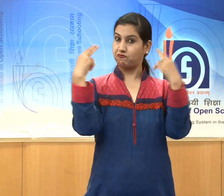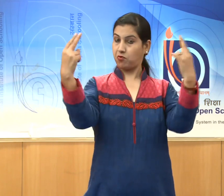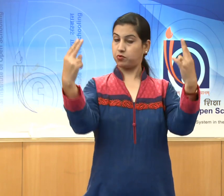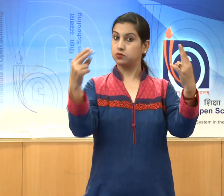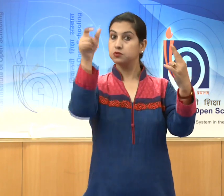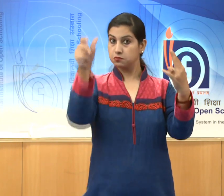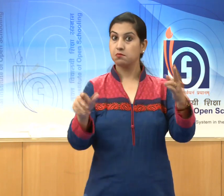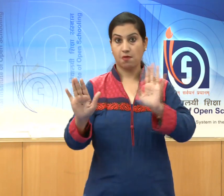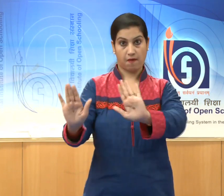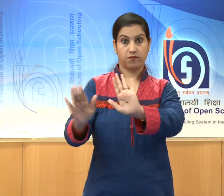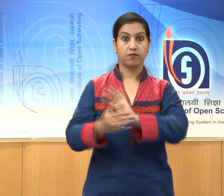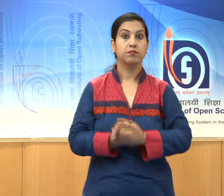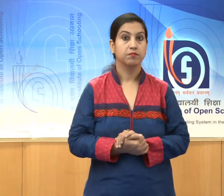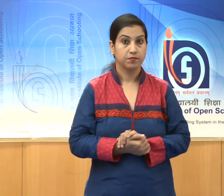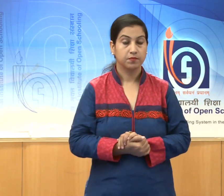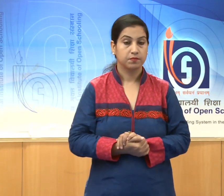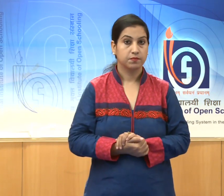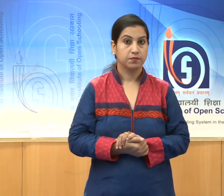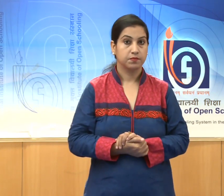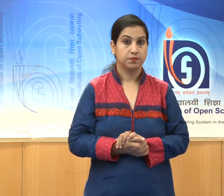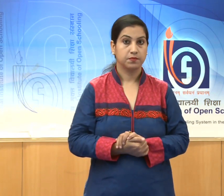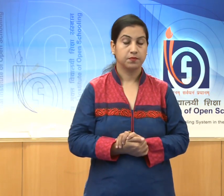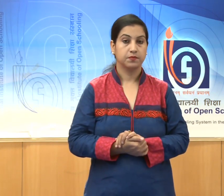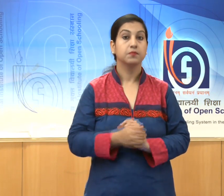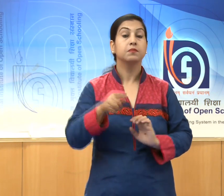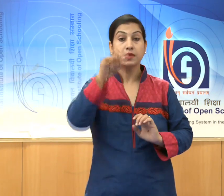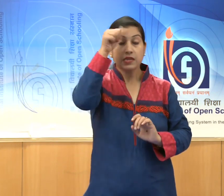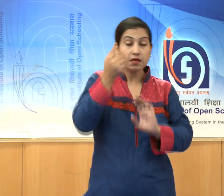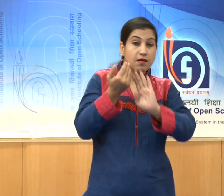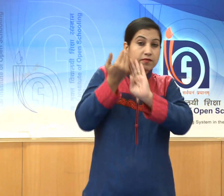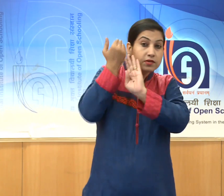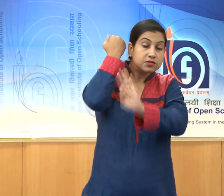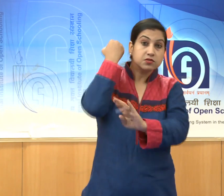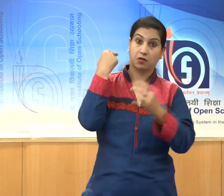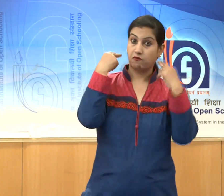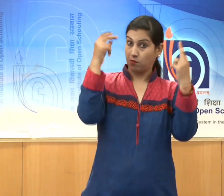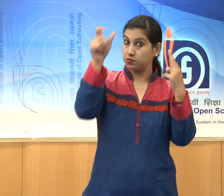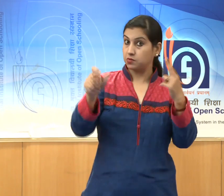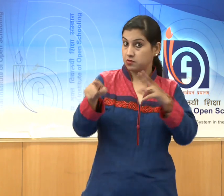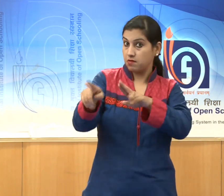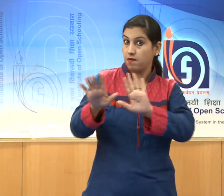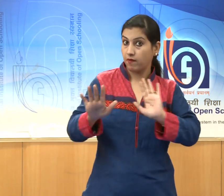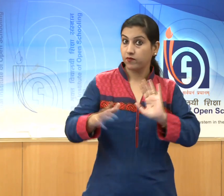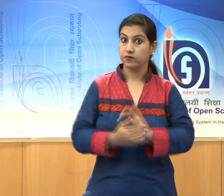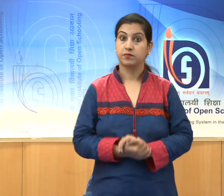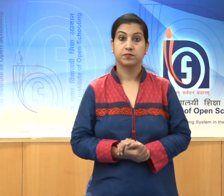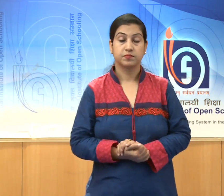in Indian history, mainly